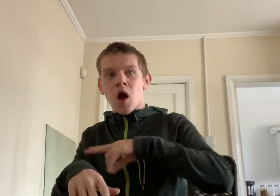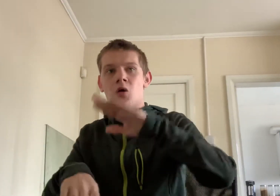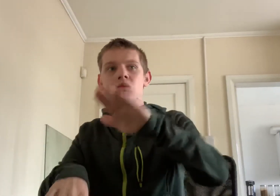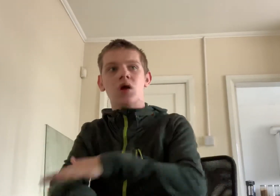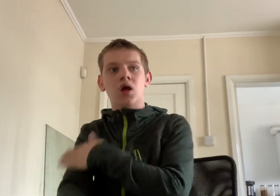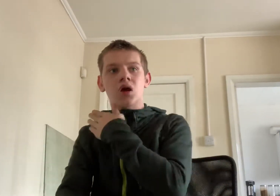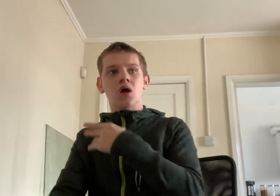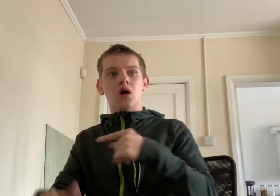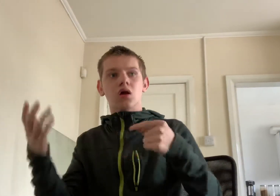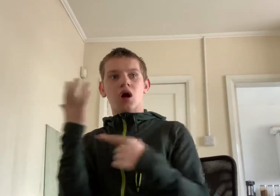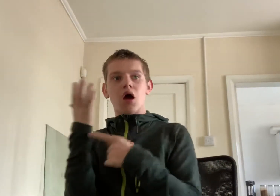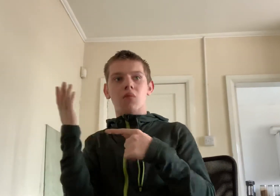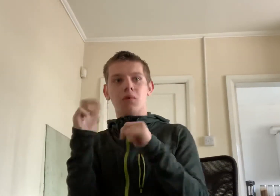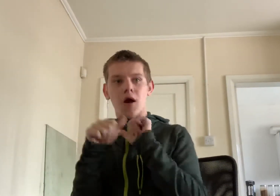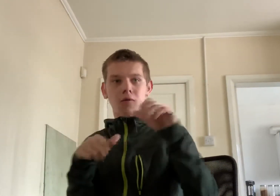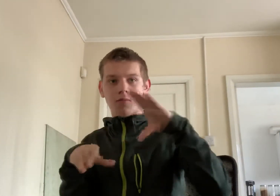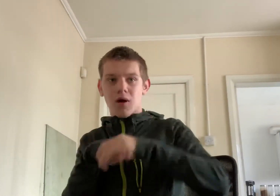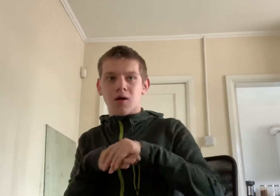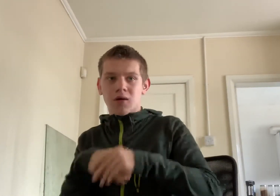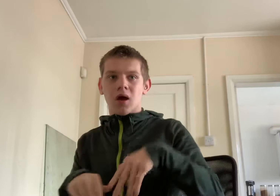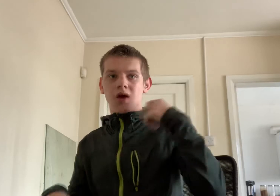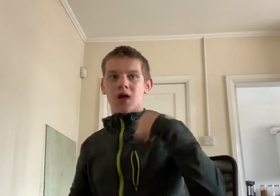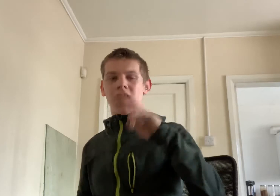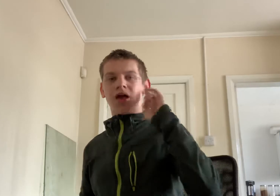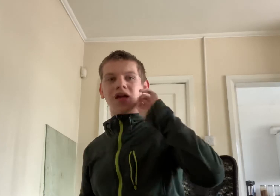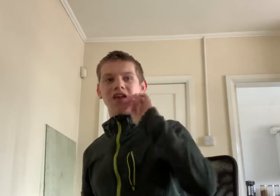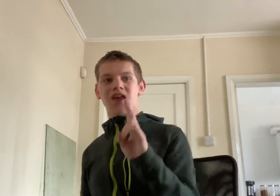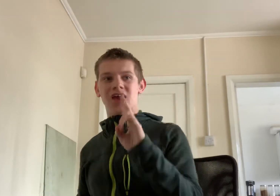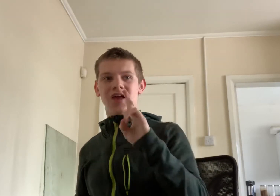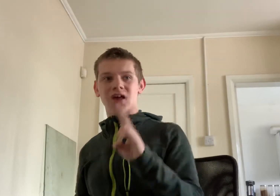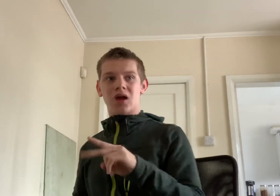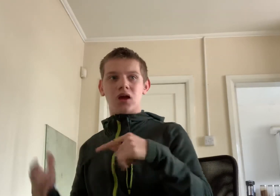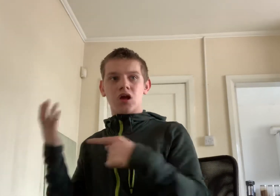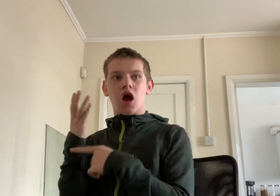and green. Thomas of friends that you ever see. Thomas